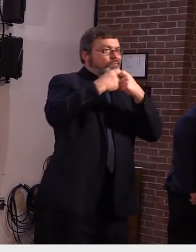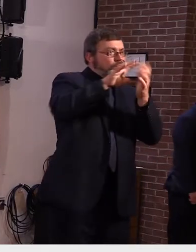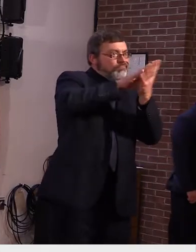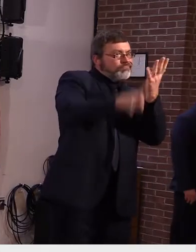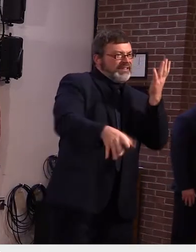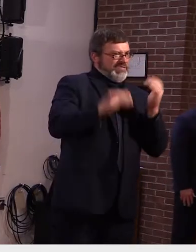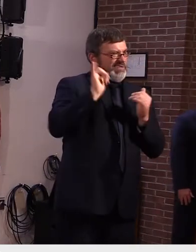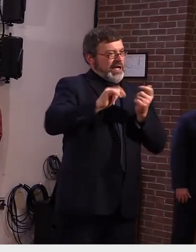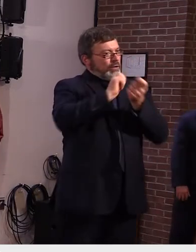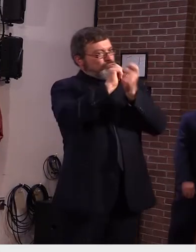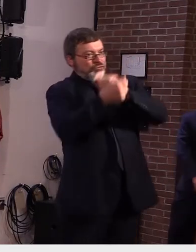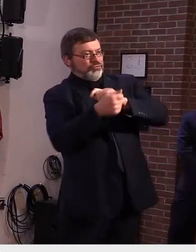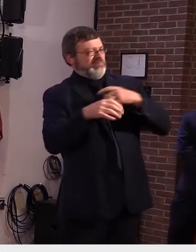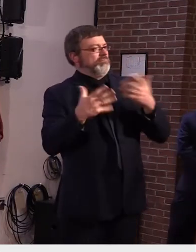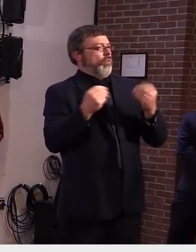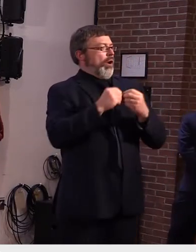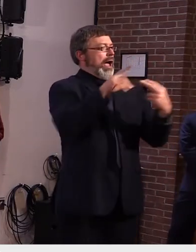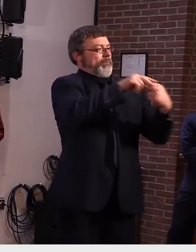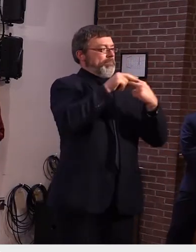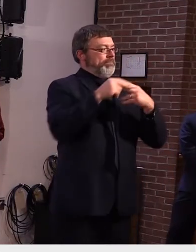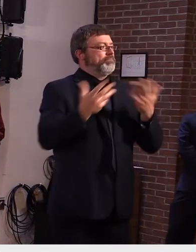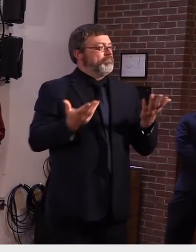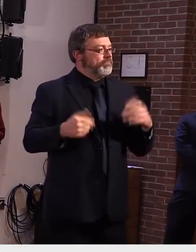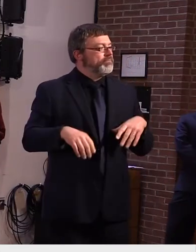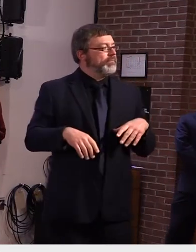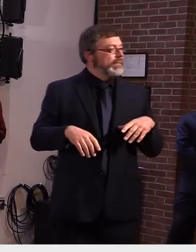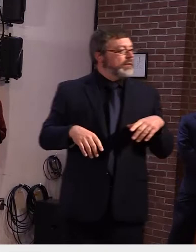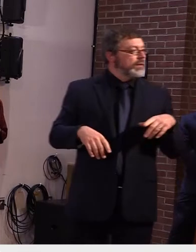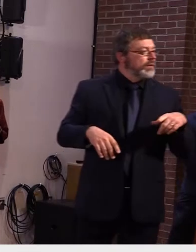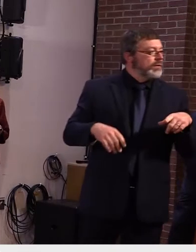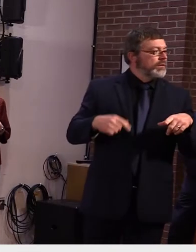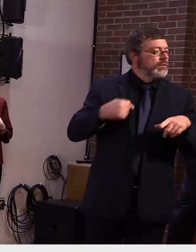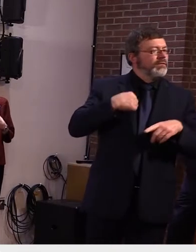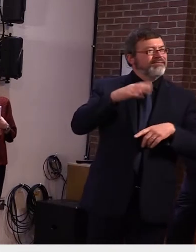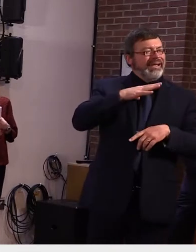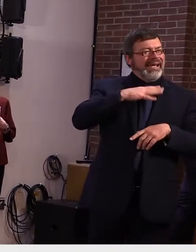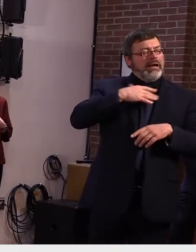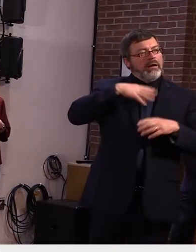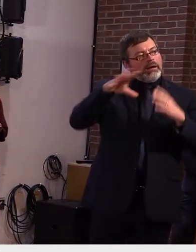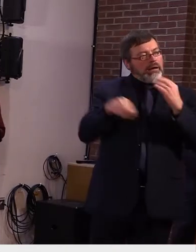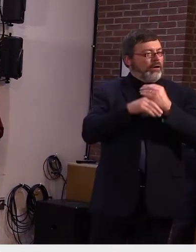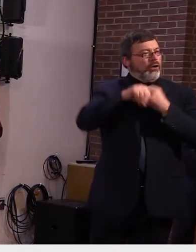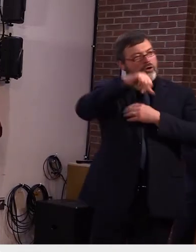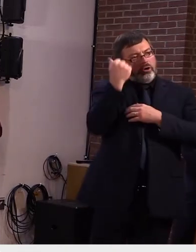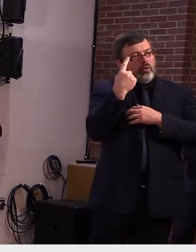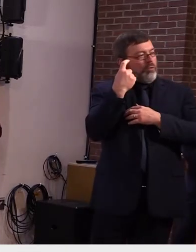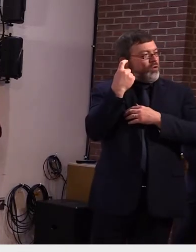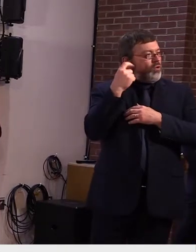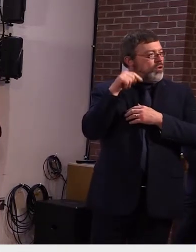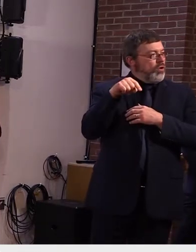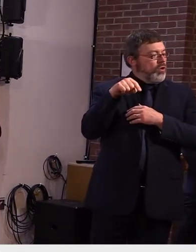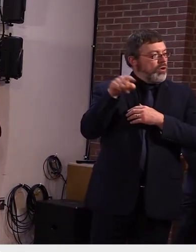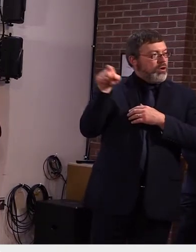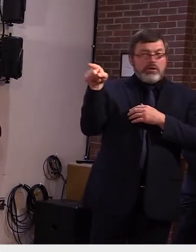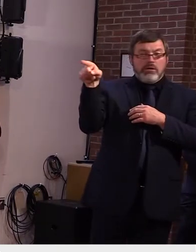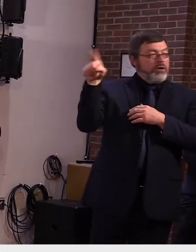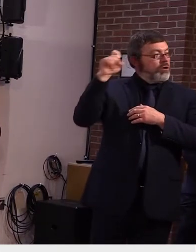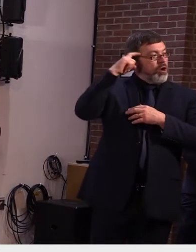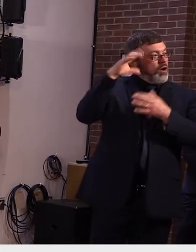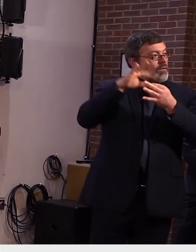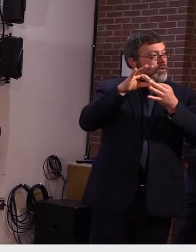okay um one one last follow-up you didn't mention you talked to governor sununu uh yesterday he did not sign the letter um